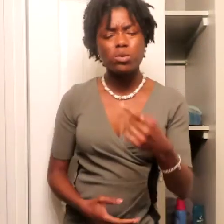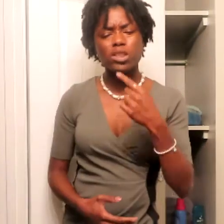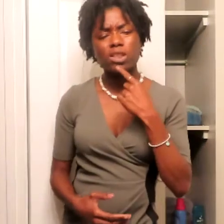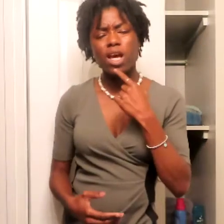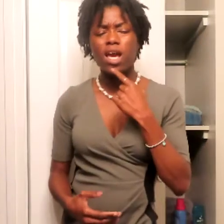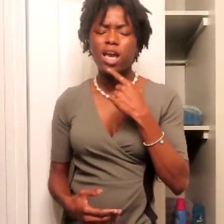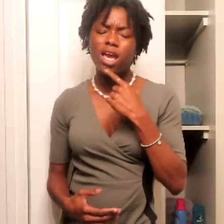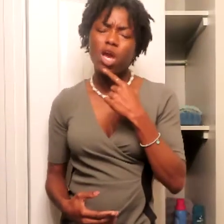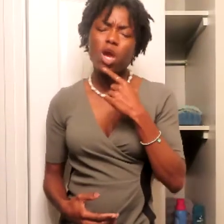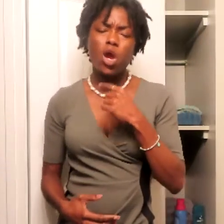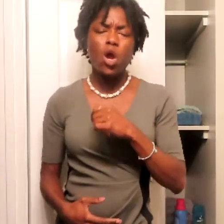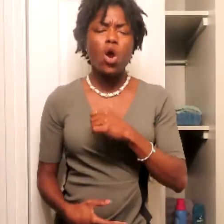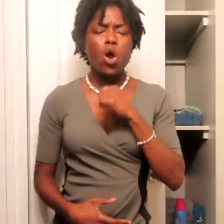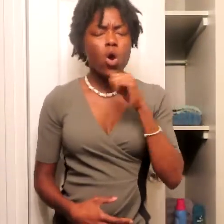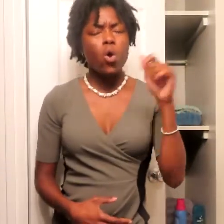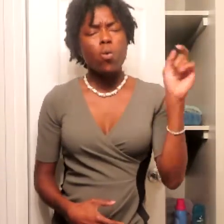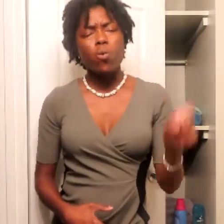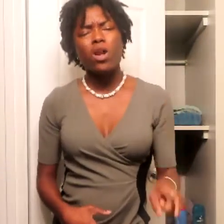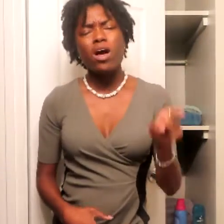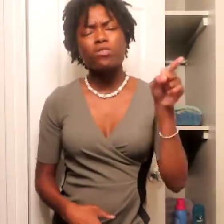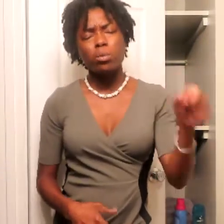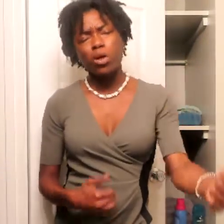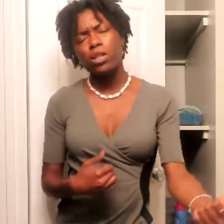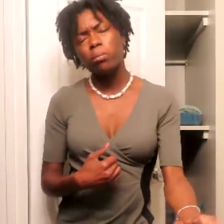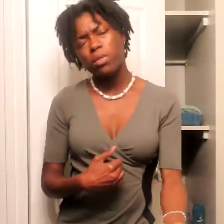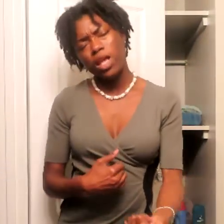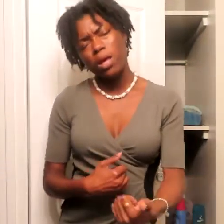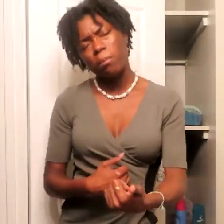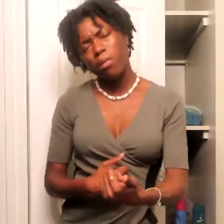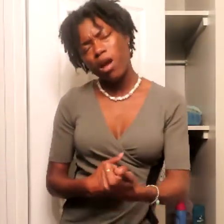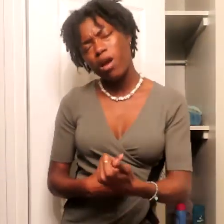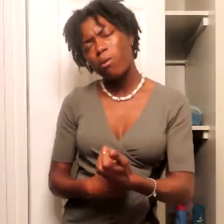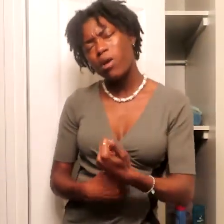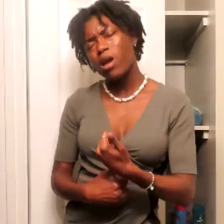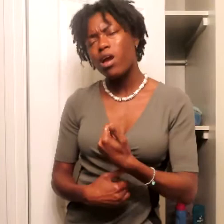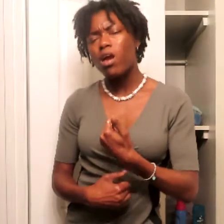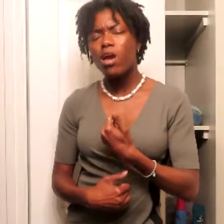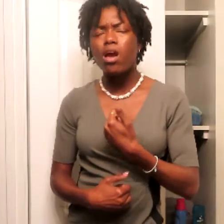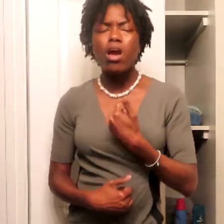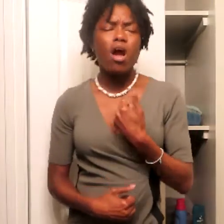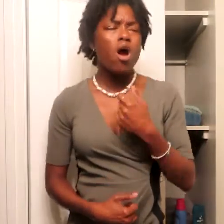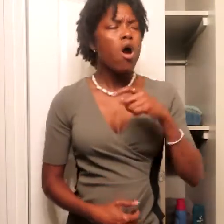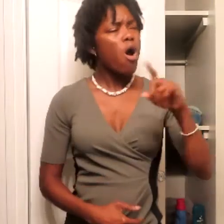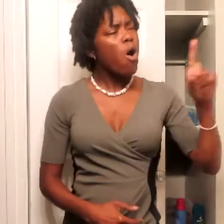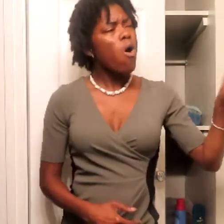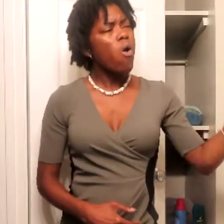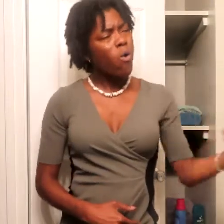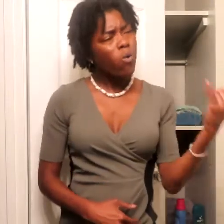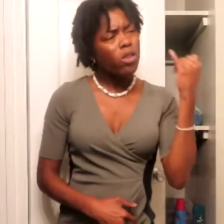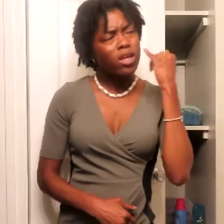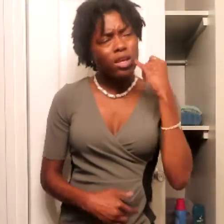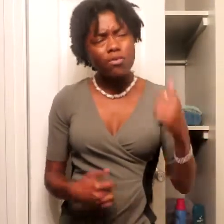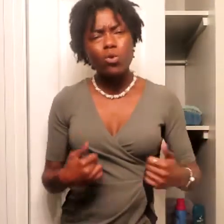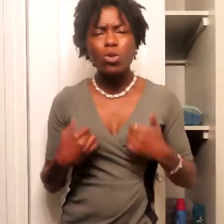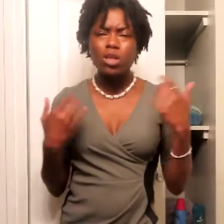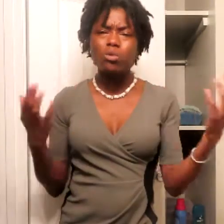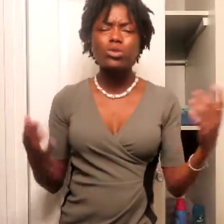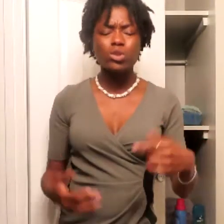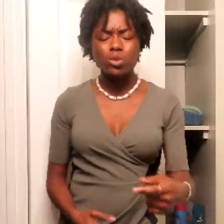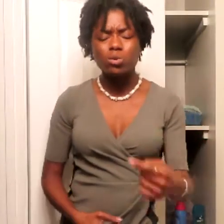say Oh, wouldn't have to point the pain my way Only if you hear what you